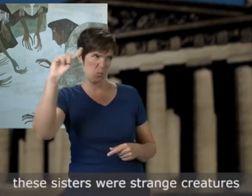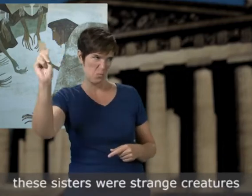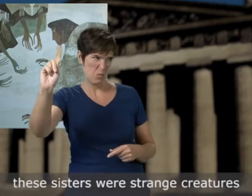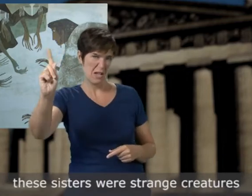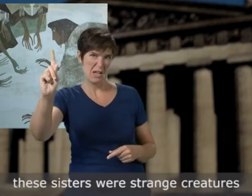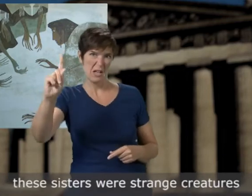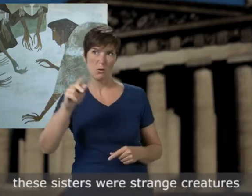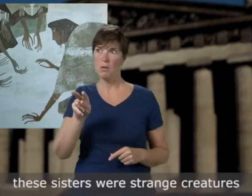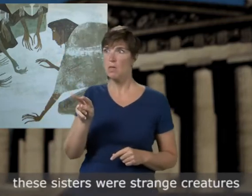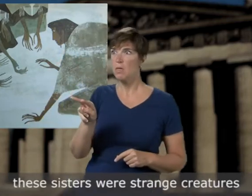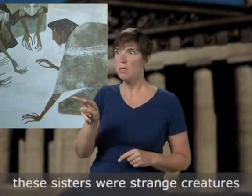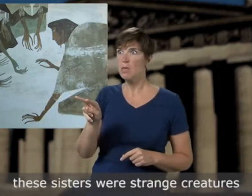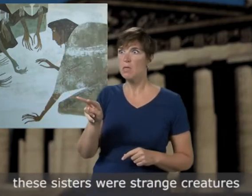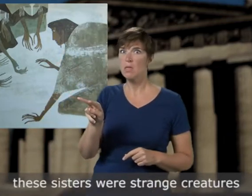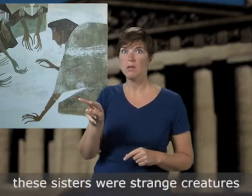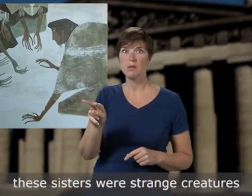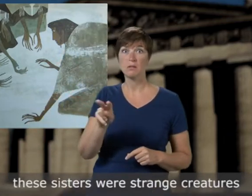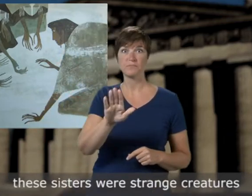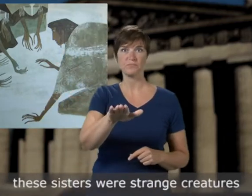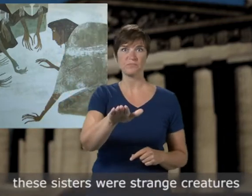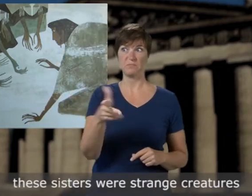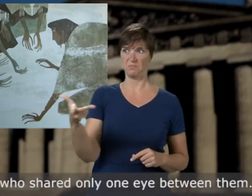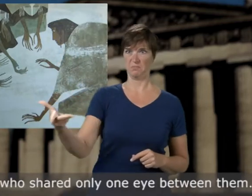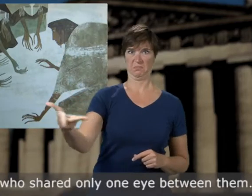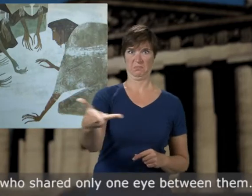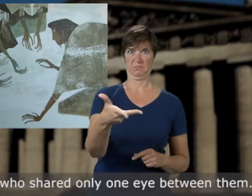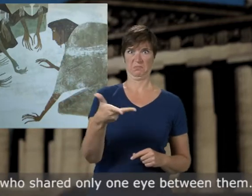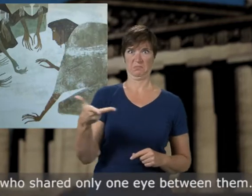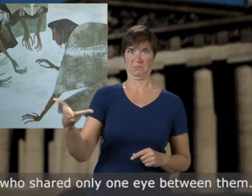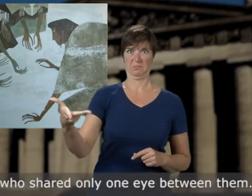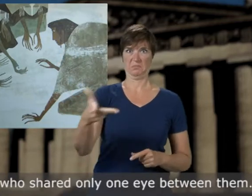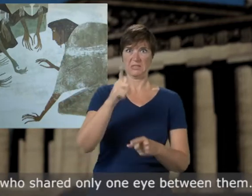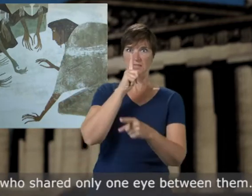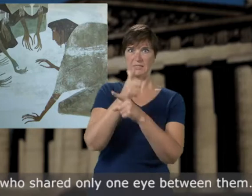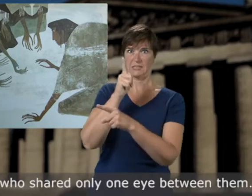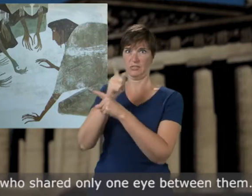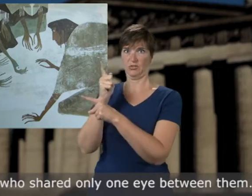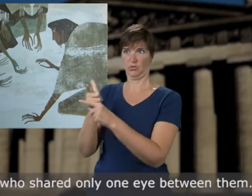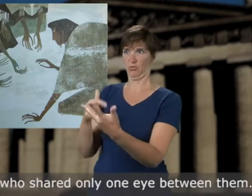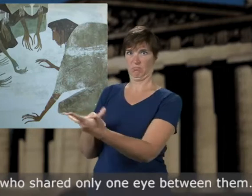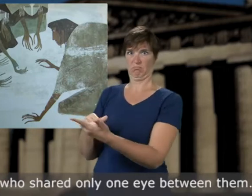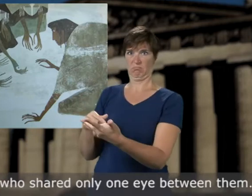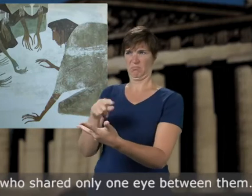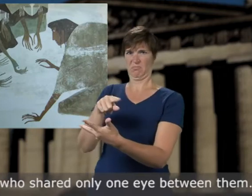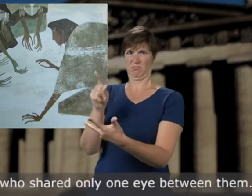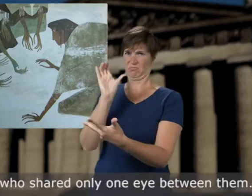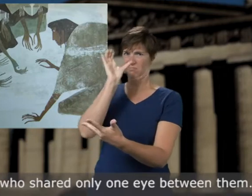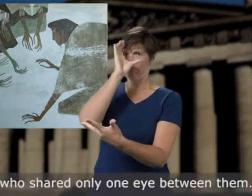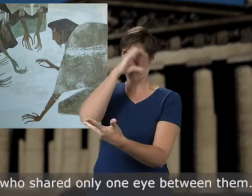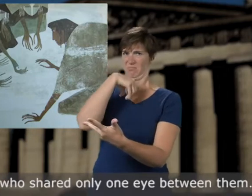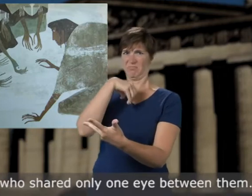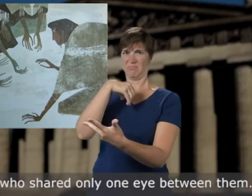these sisters were strange creatures who shared only one eye between them